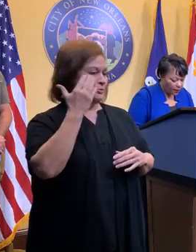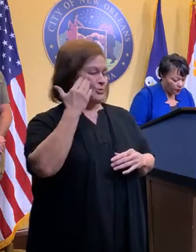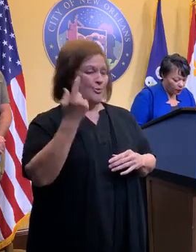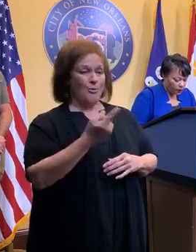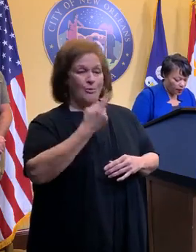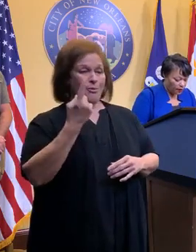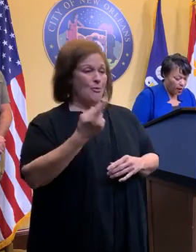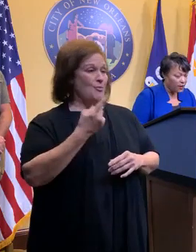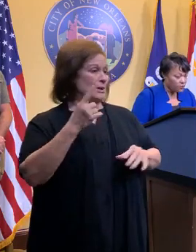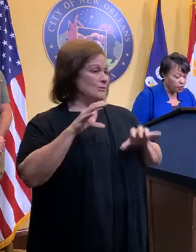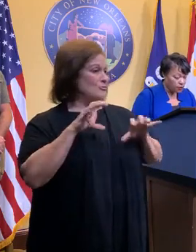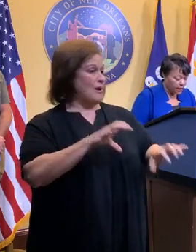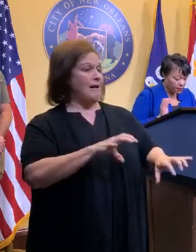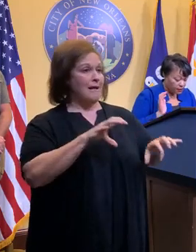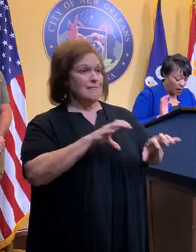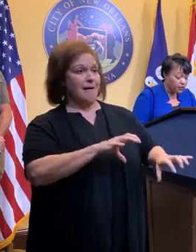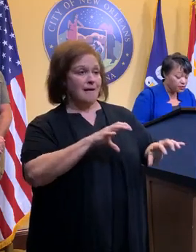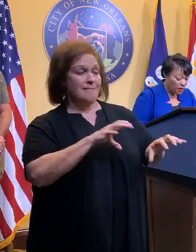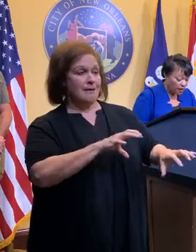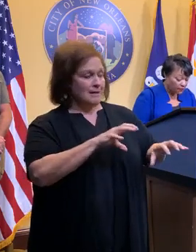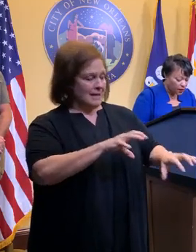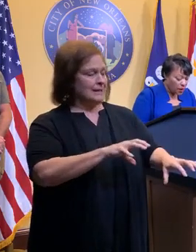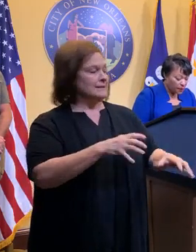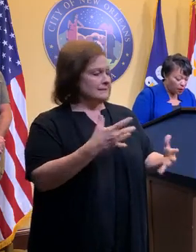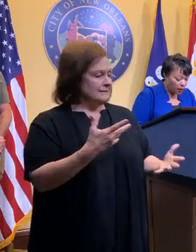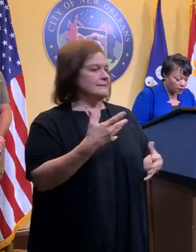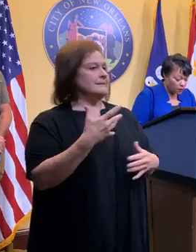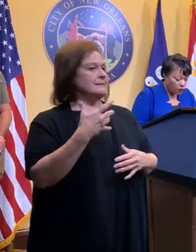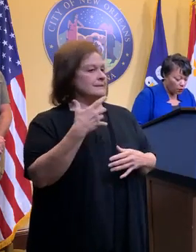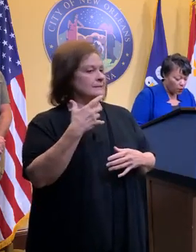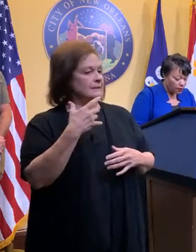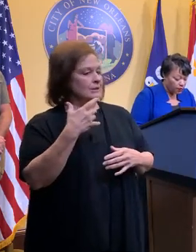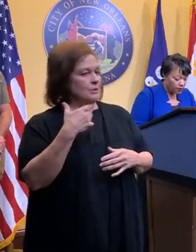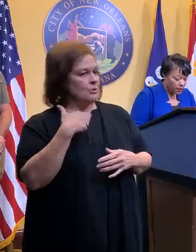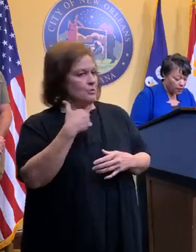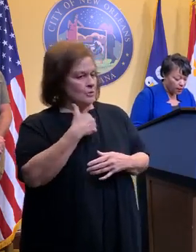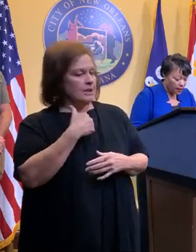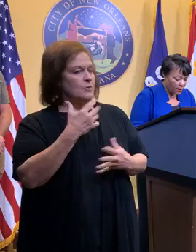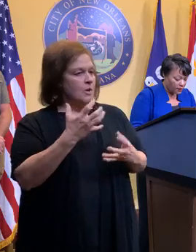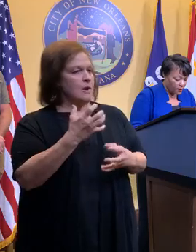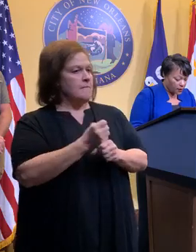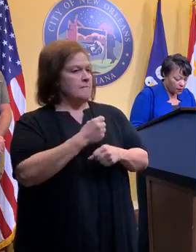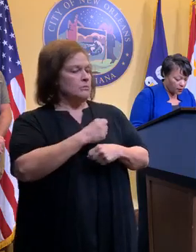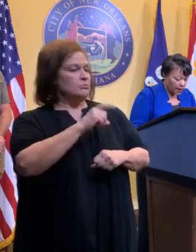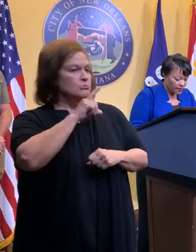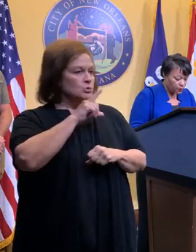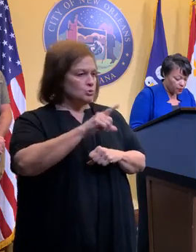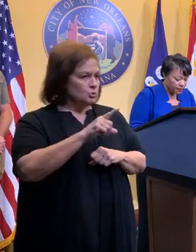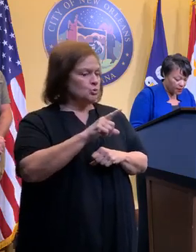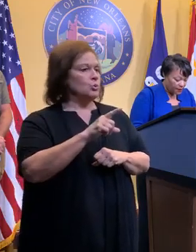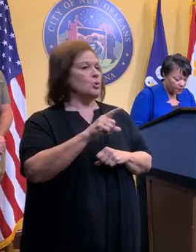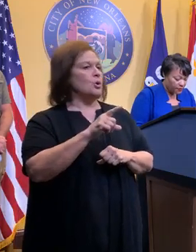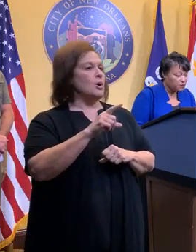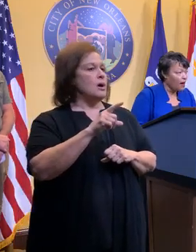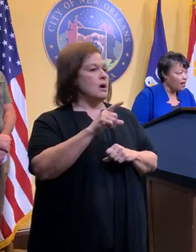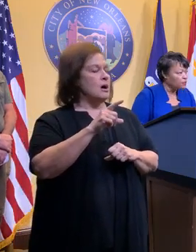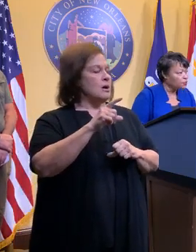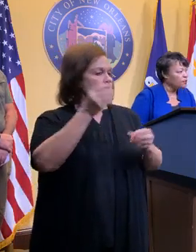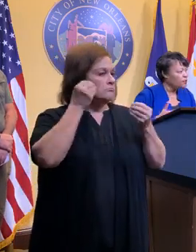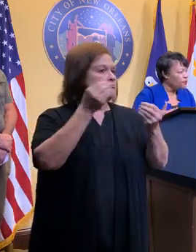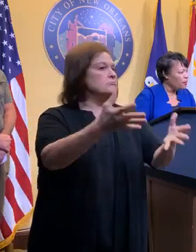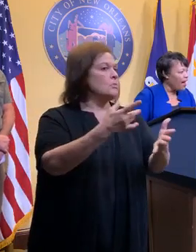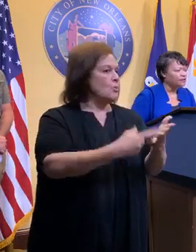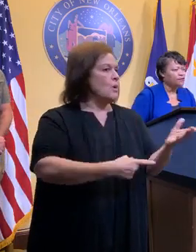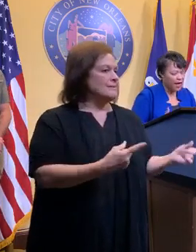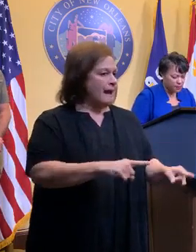that we're, you know, not conscious of, but also wanting to be, you know, as risk-adverse as